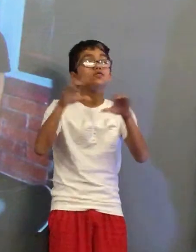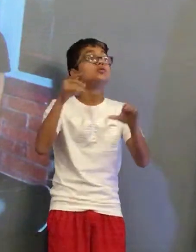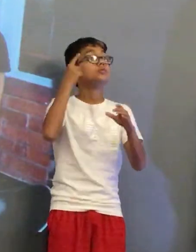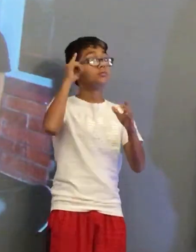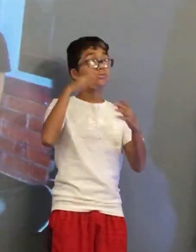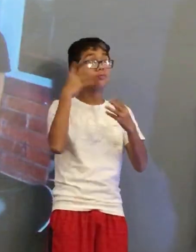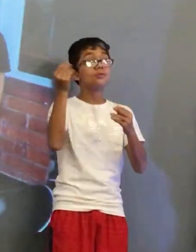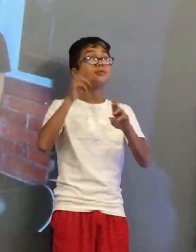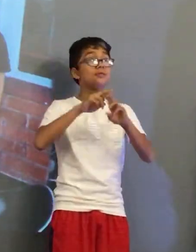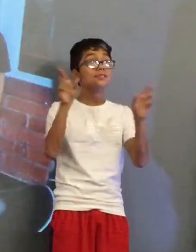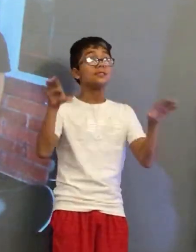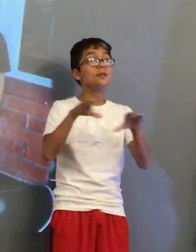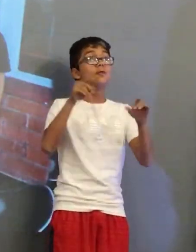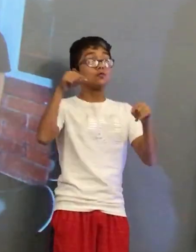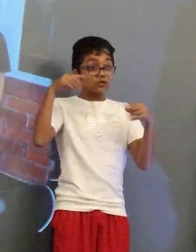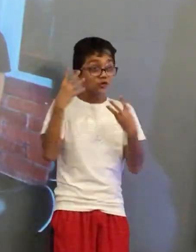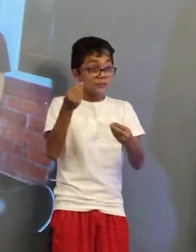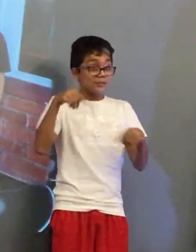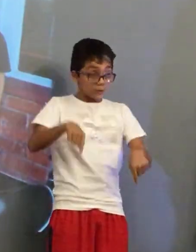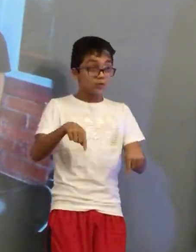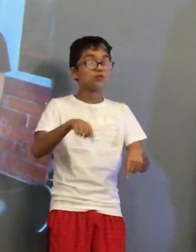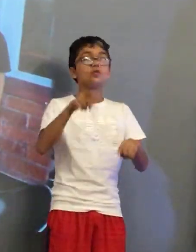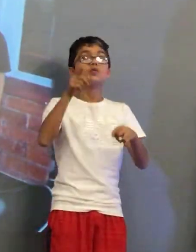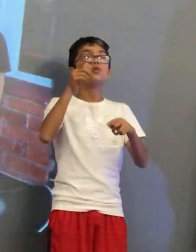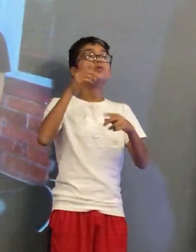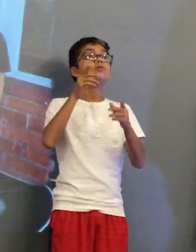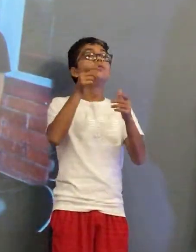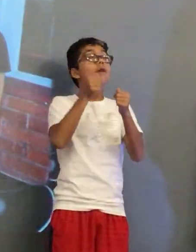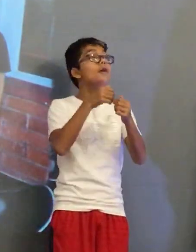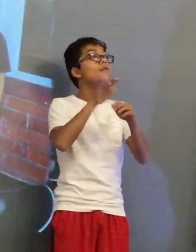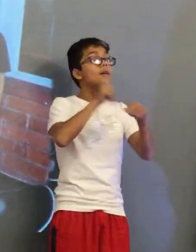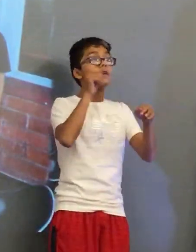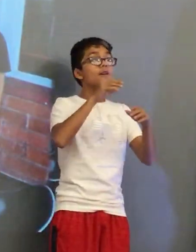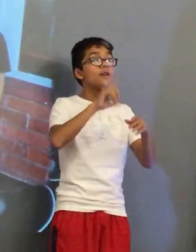lived. We'd play games there. We'd do activities.